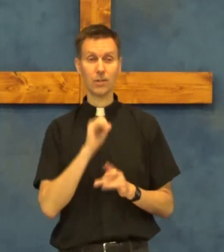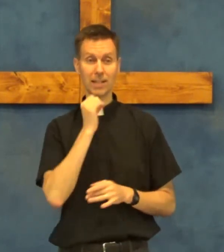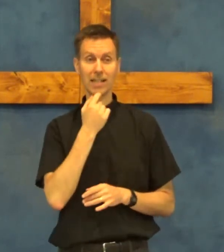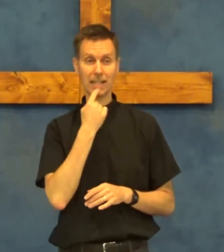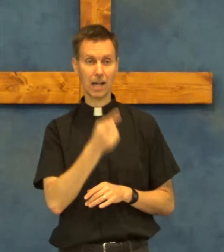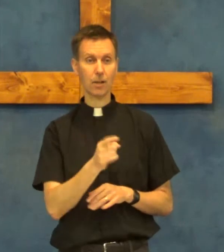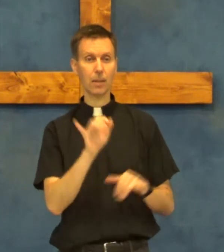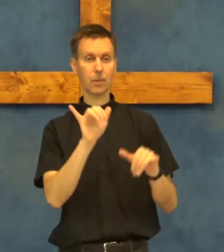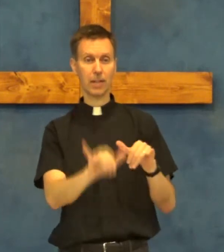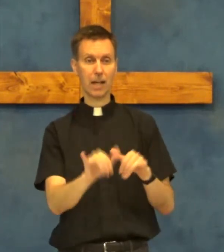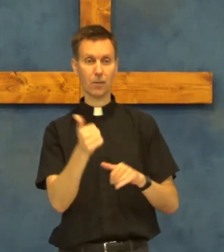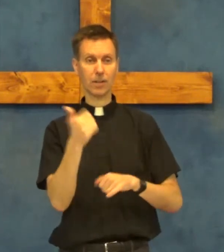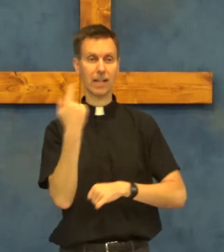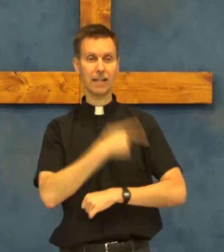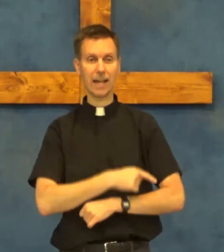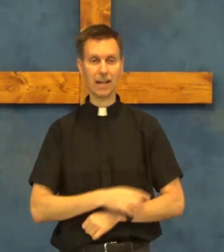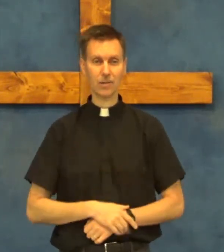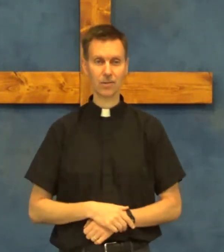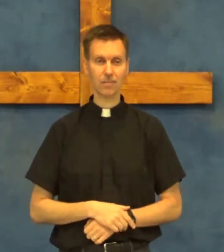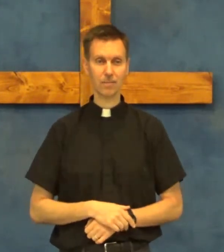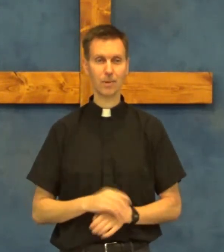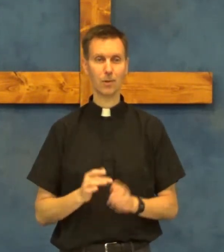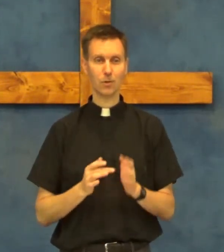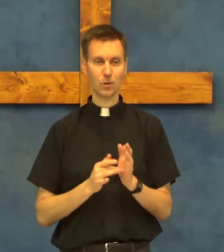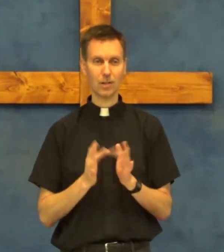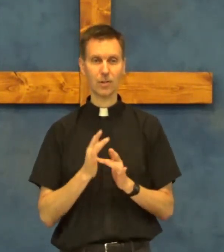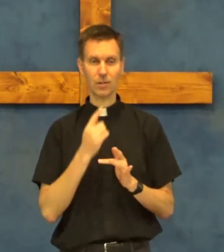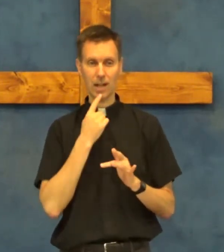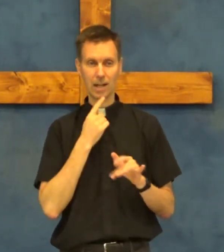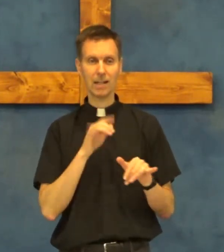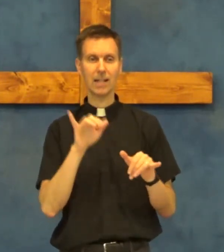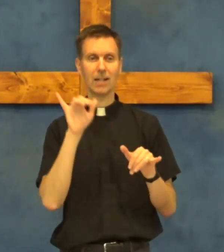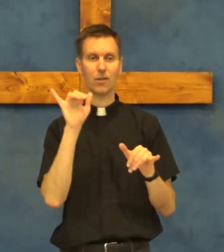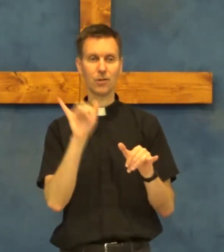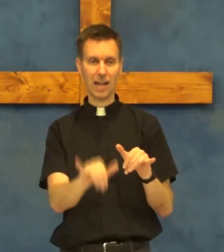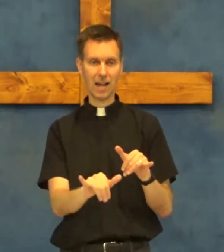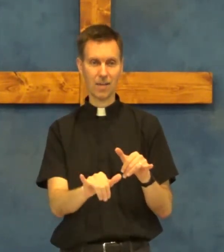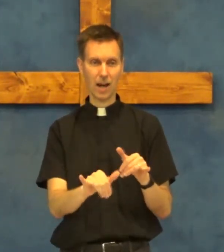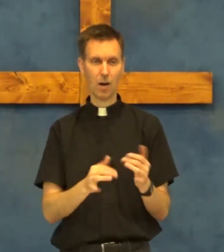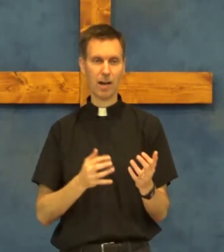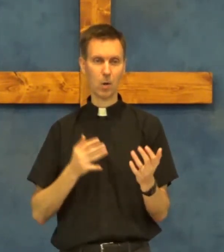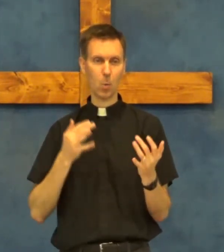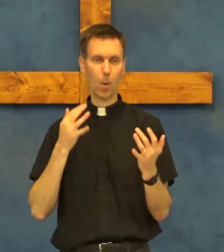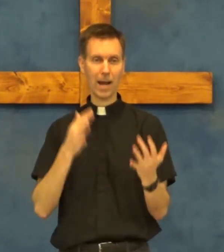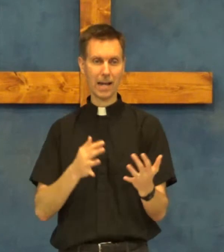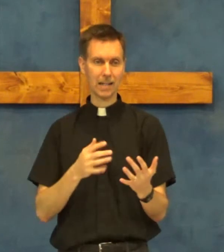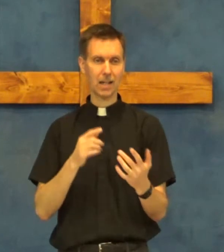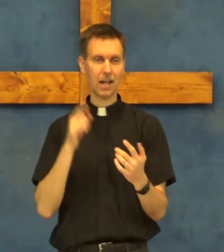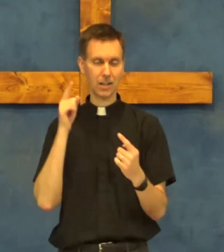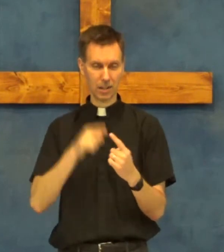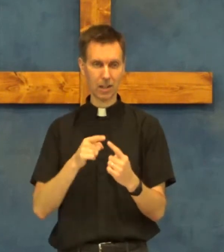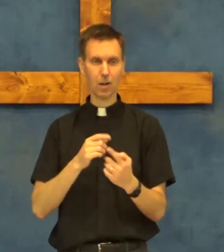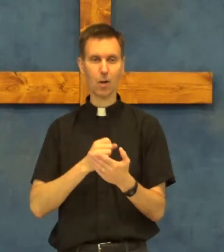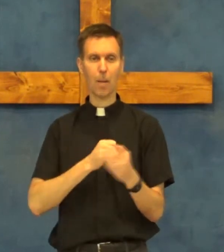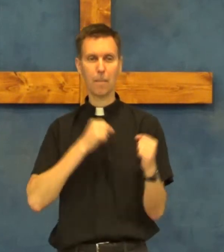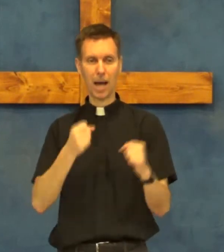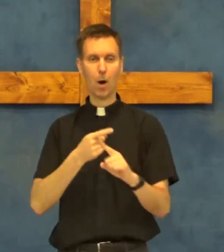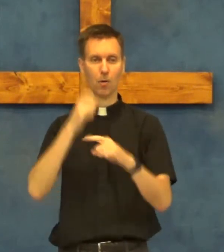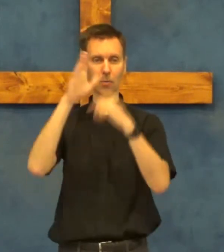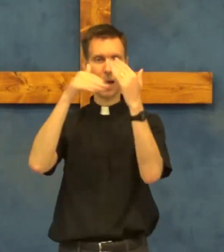didn't tell them to stay for ten days Jesus said stay there and wait until power from